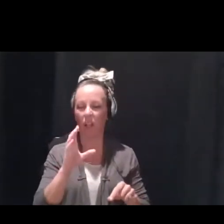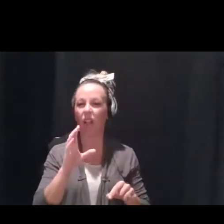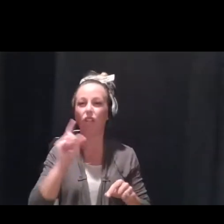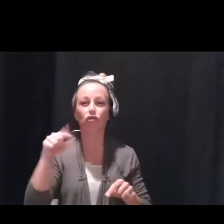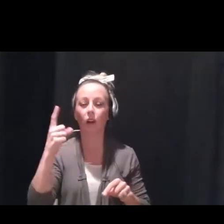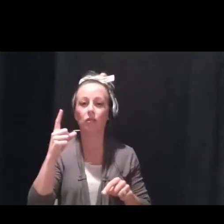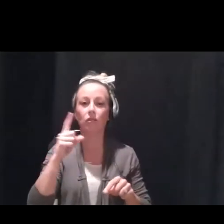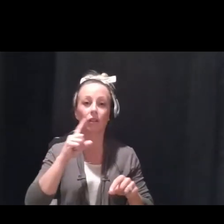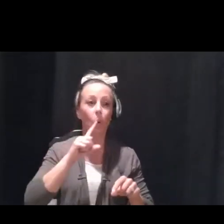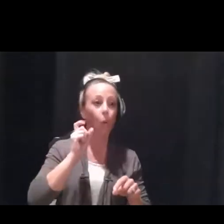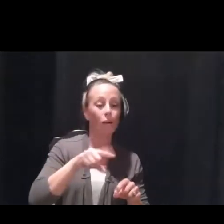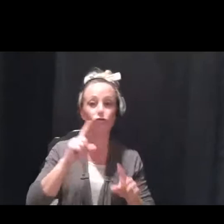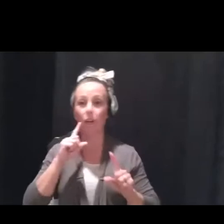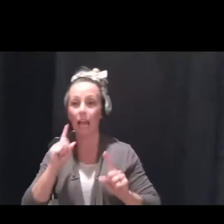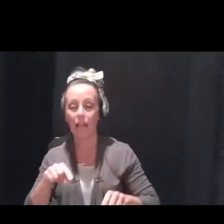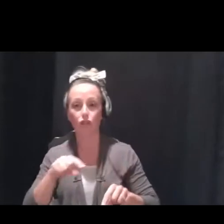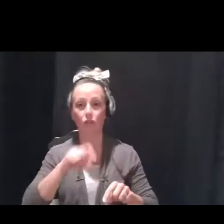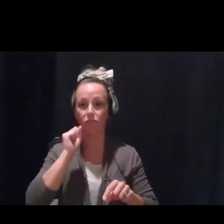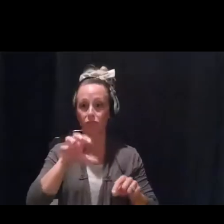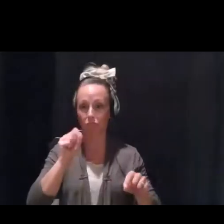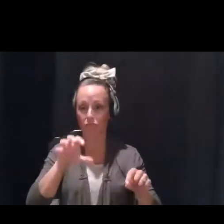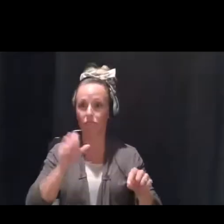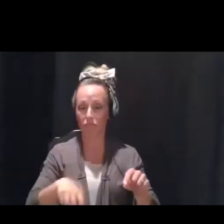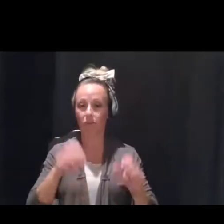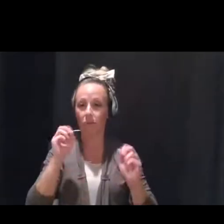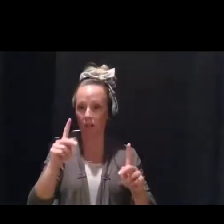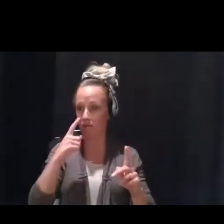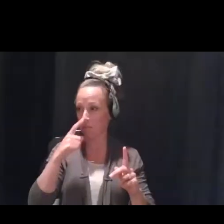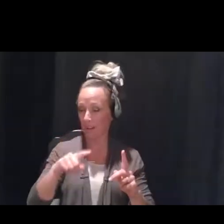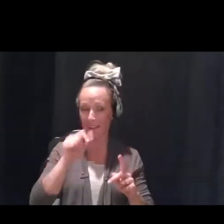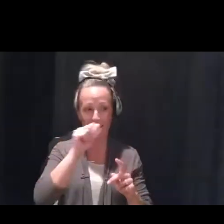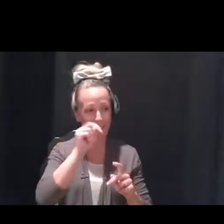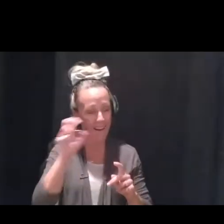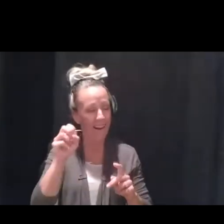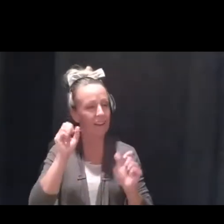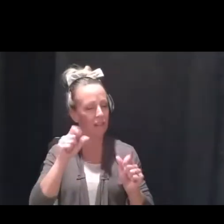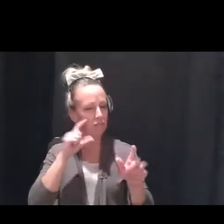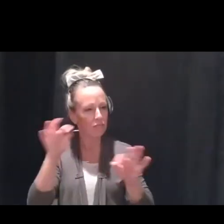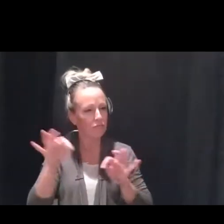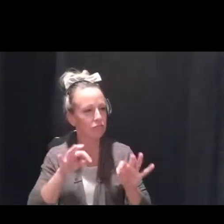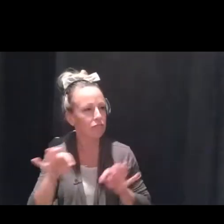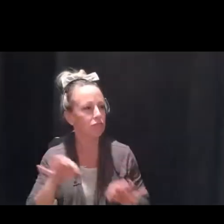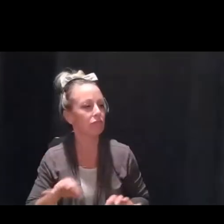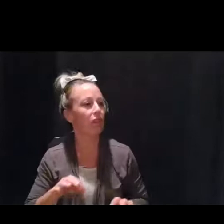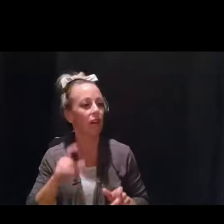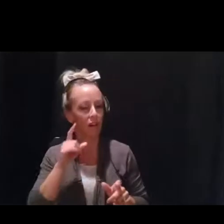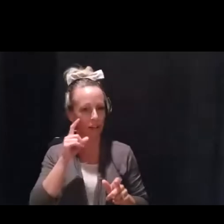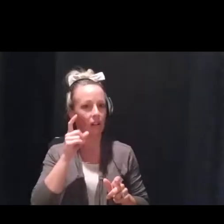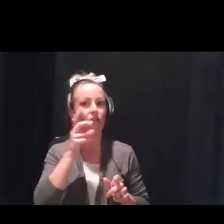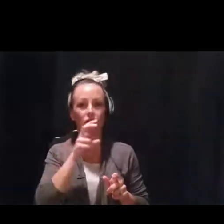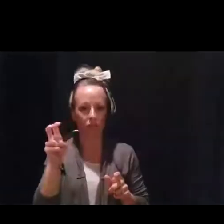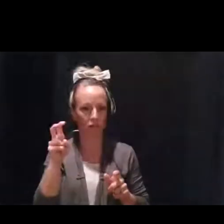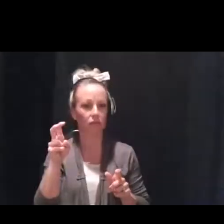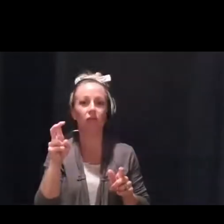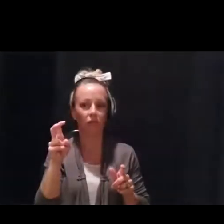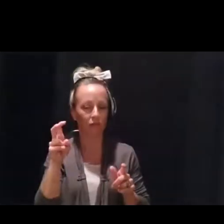just to help get some of this information out there. So, Ann, perhaps you can first explain to us. I know Transitioning Mental Health Services is a member